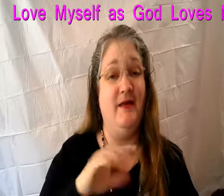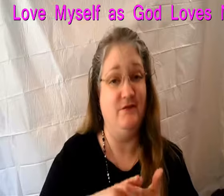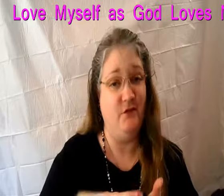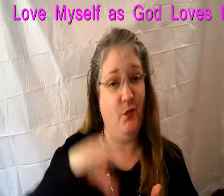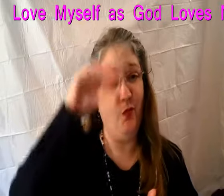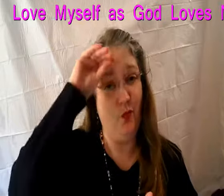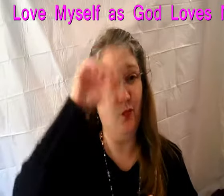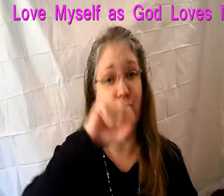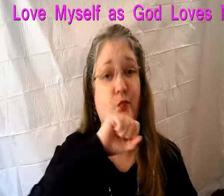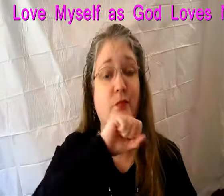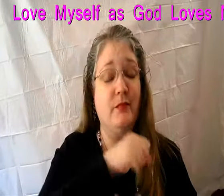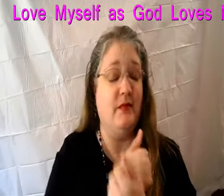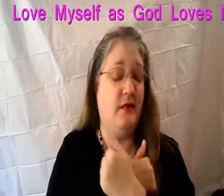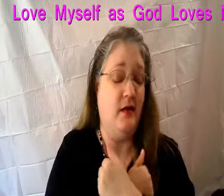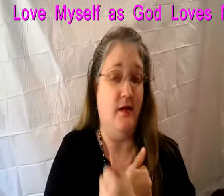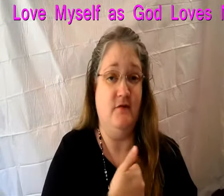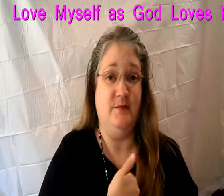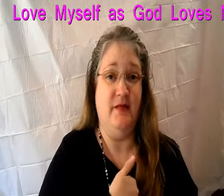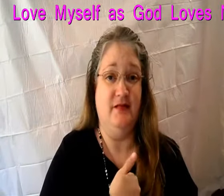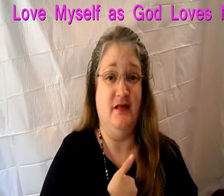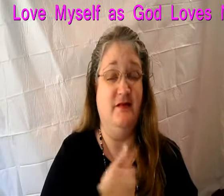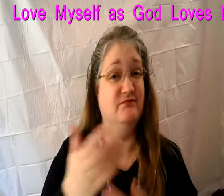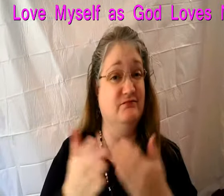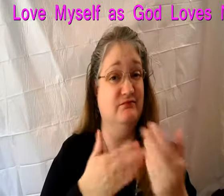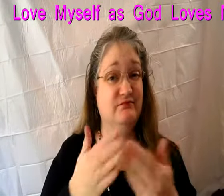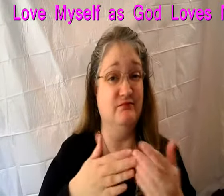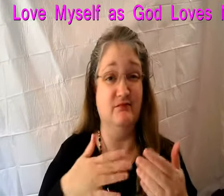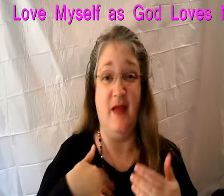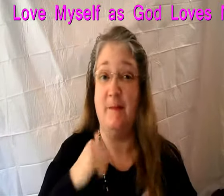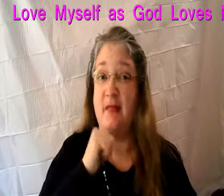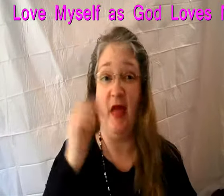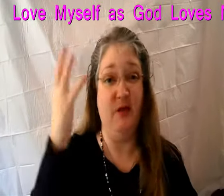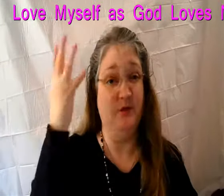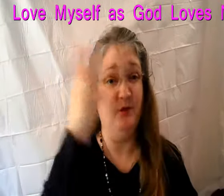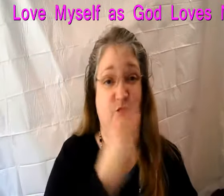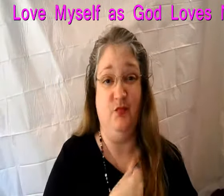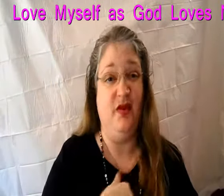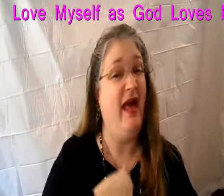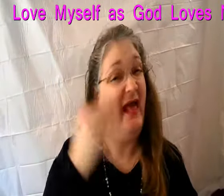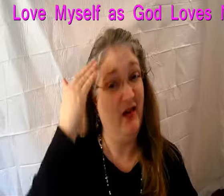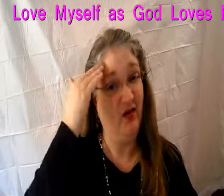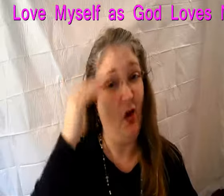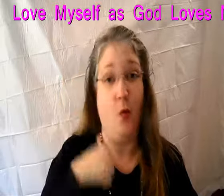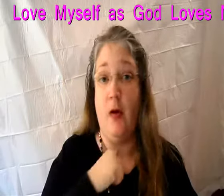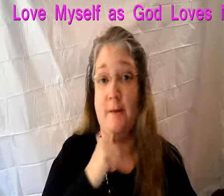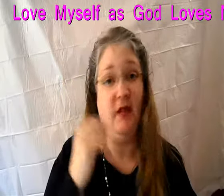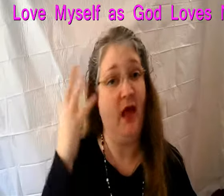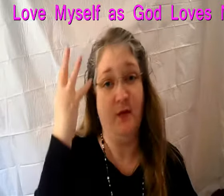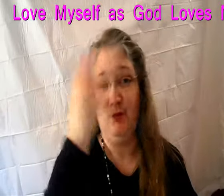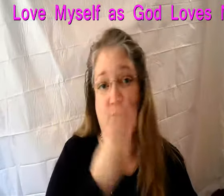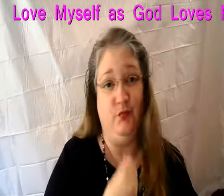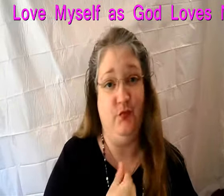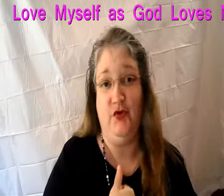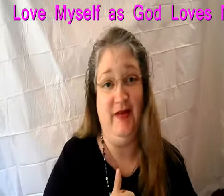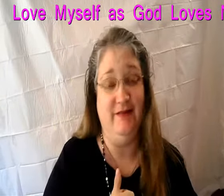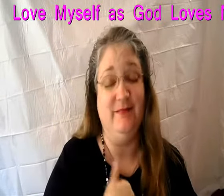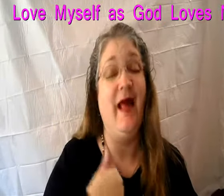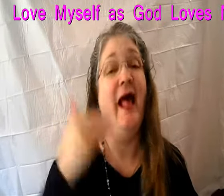When the world says I can't, yes I can I can